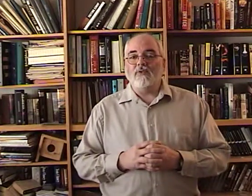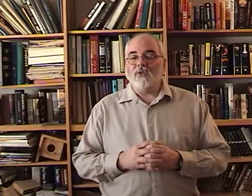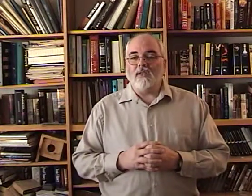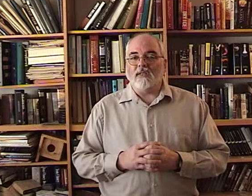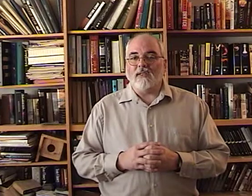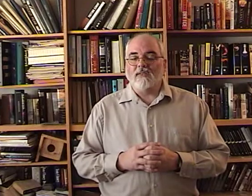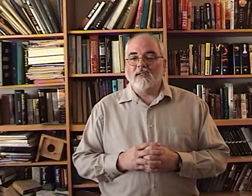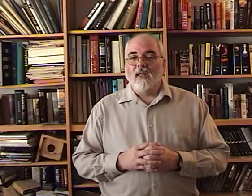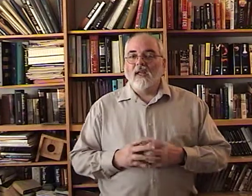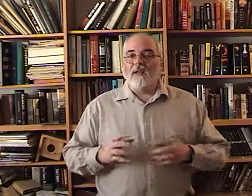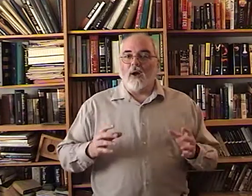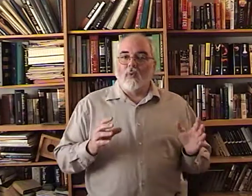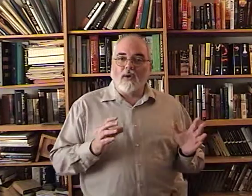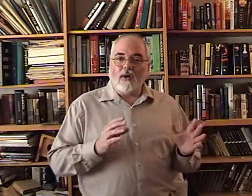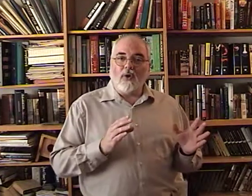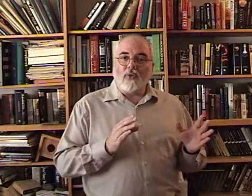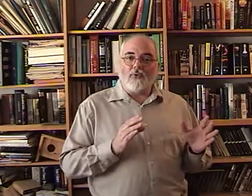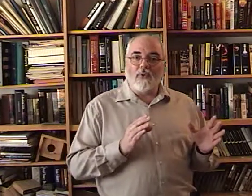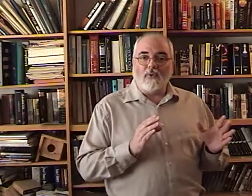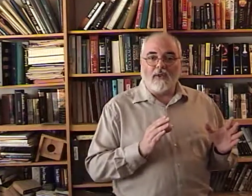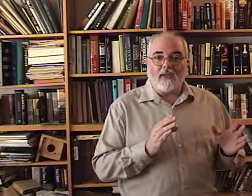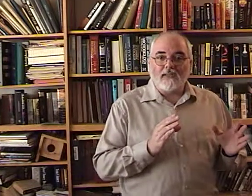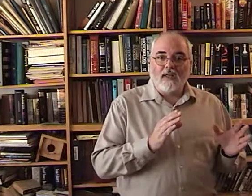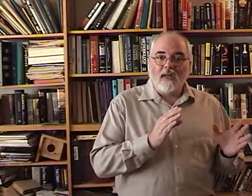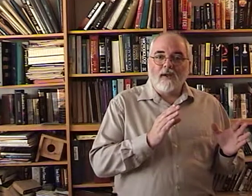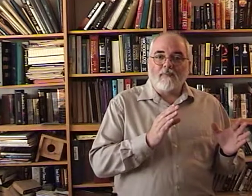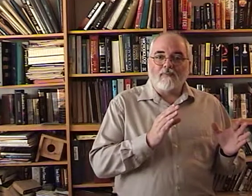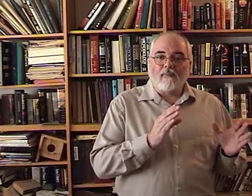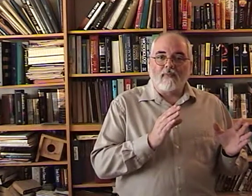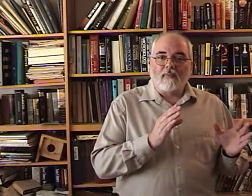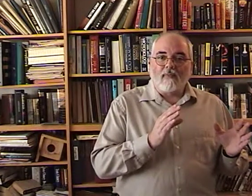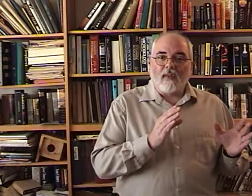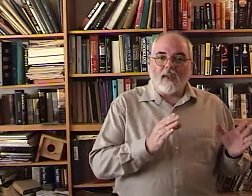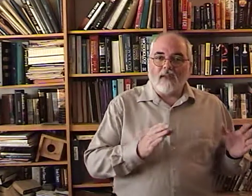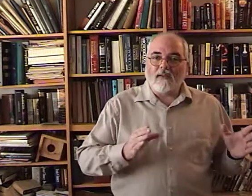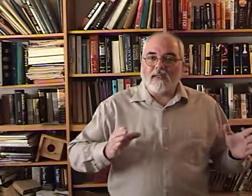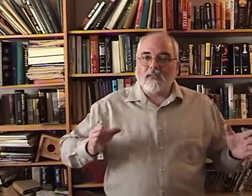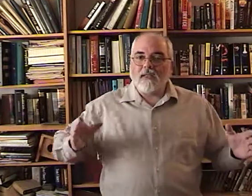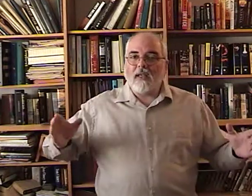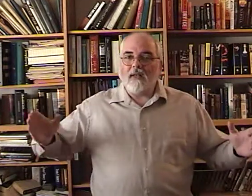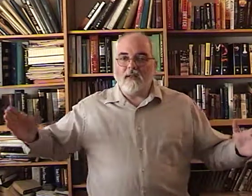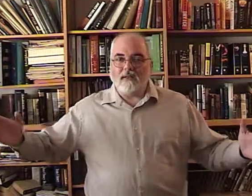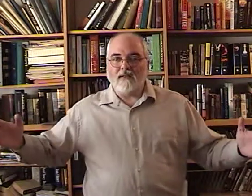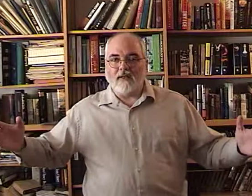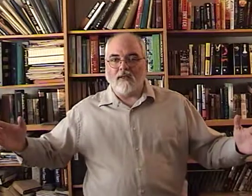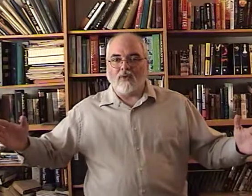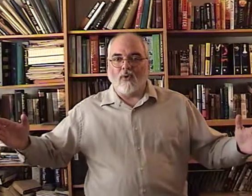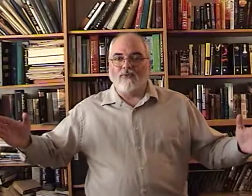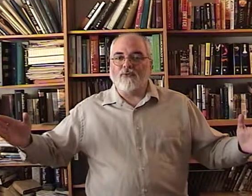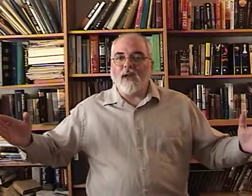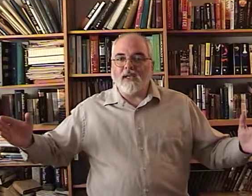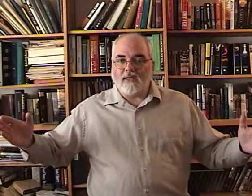Jesus. Now we're going to go through this in sentences or phrases